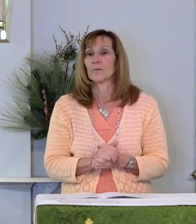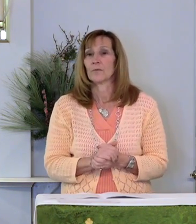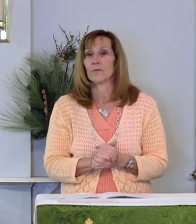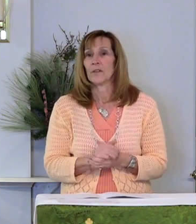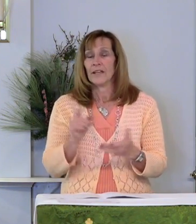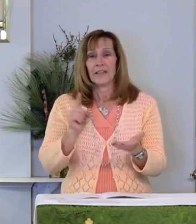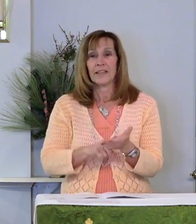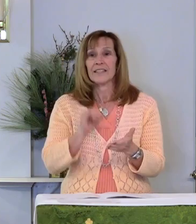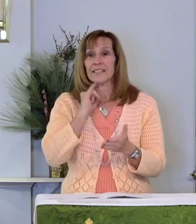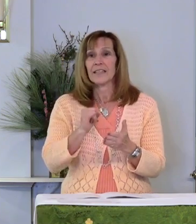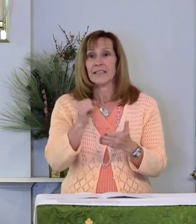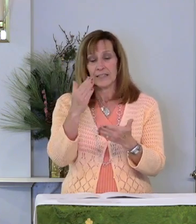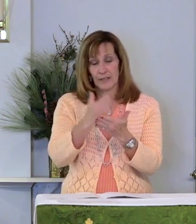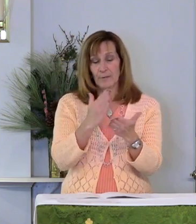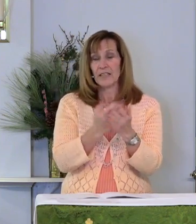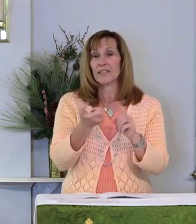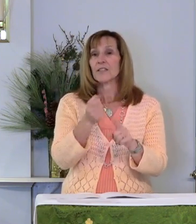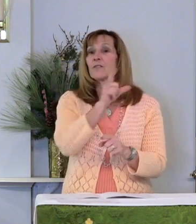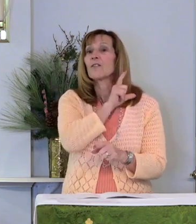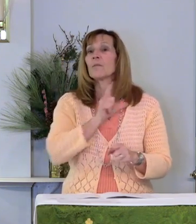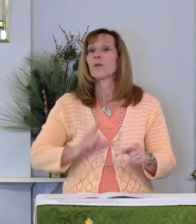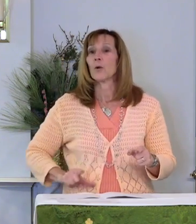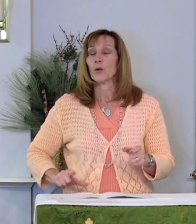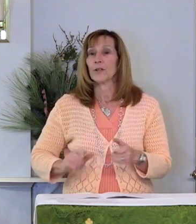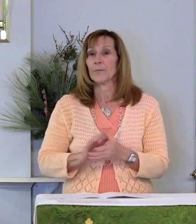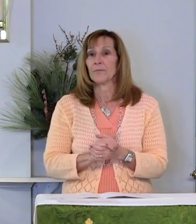This is the message from the Lord.